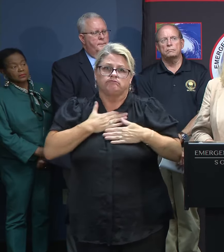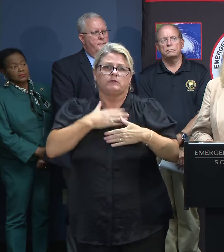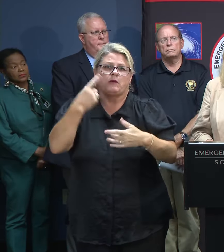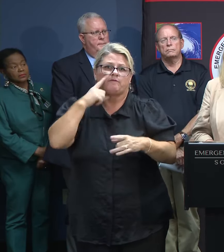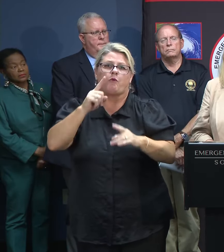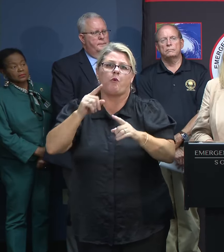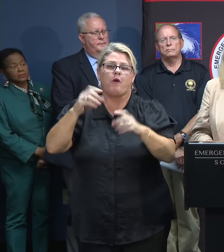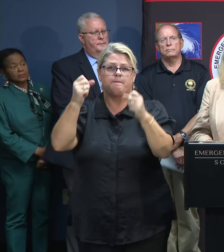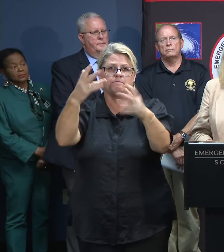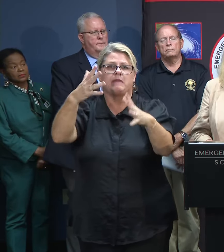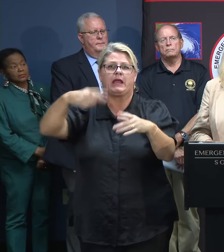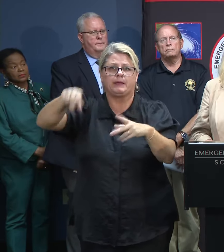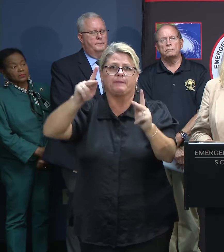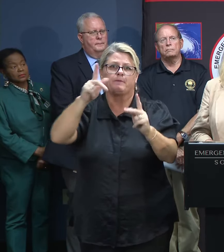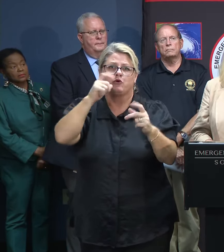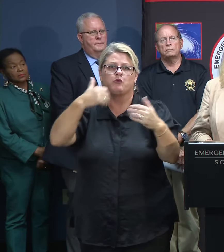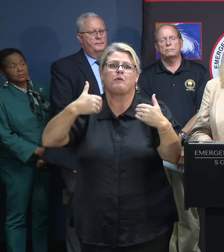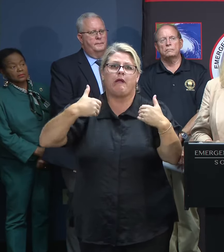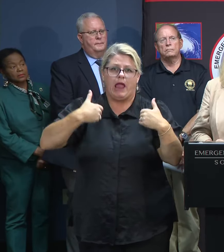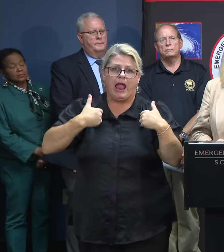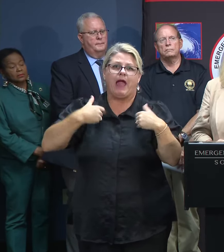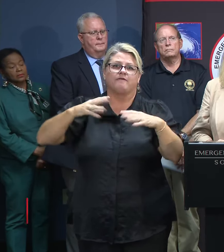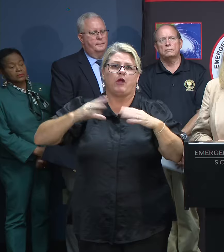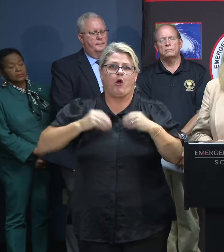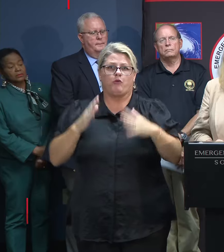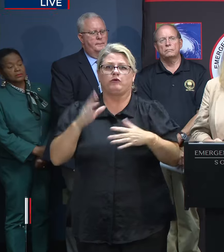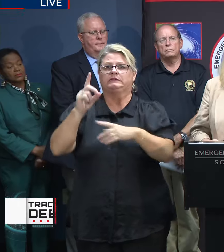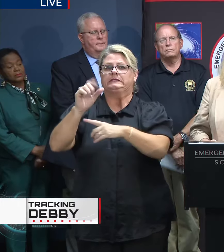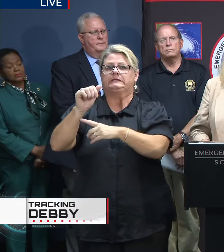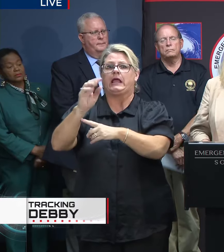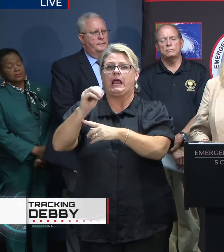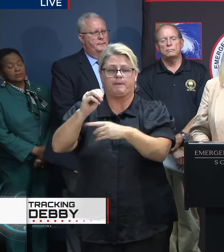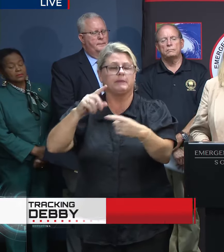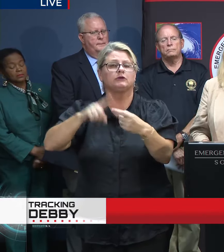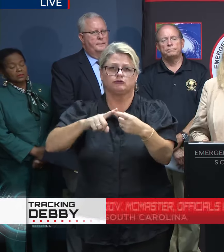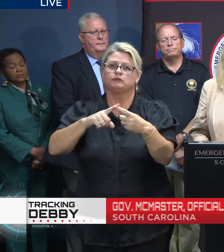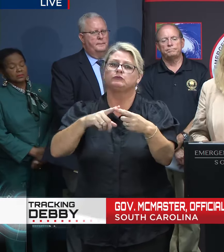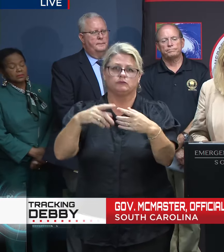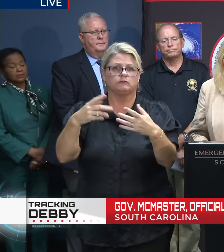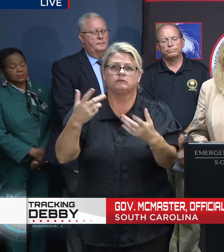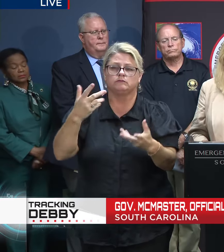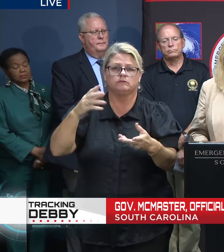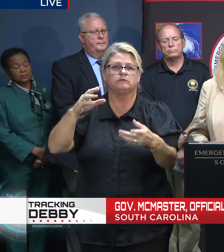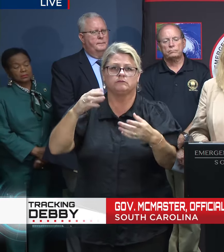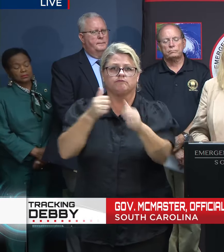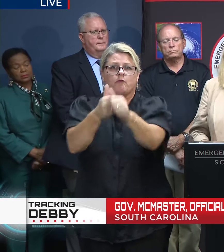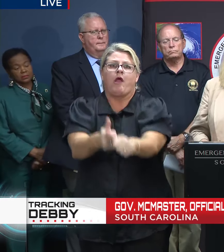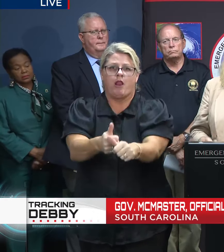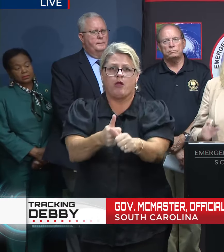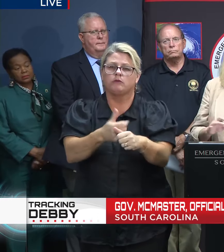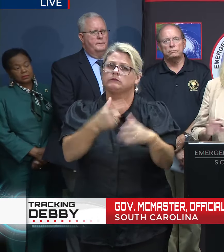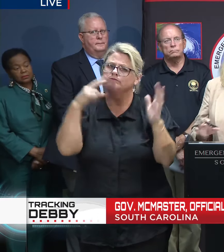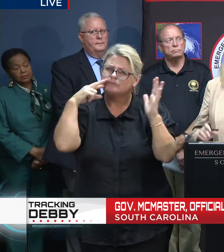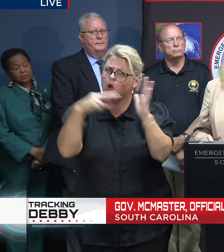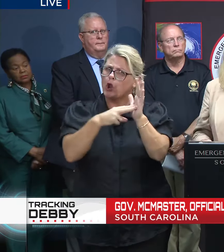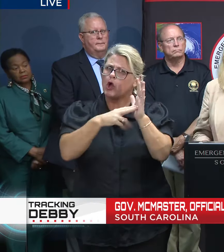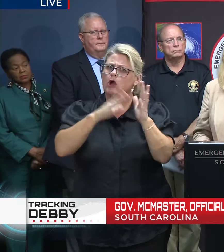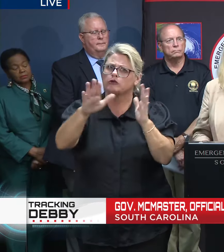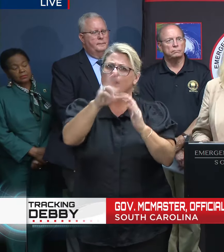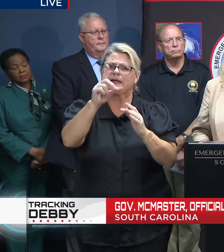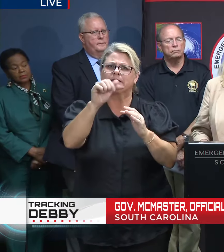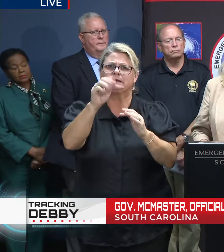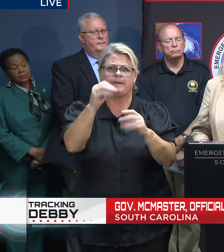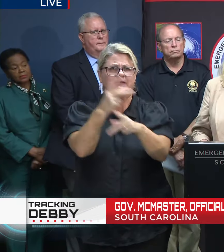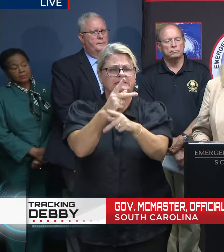the response and the commitment of our dam owners in South Carolina. Dam owners should be checking on their dams throughout the